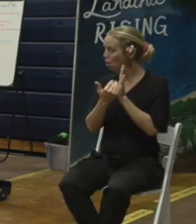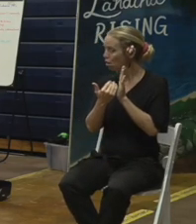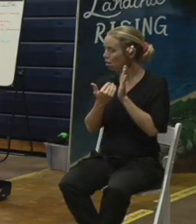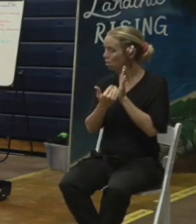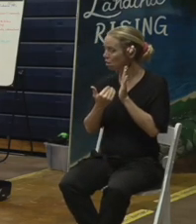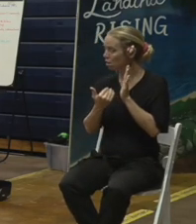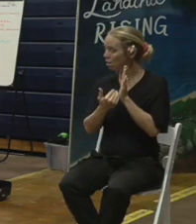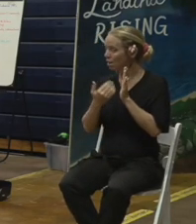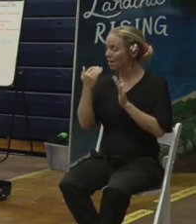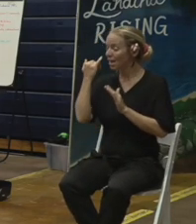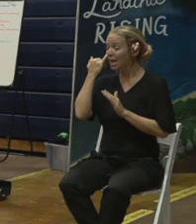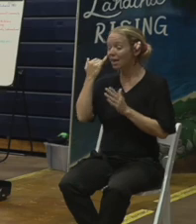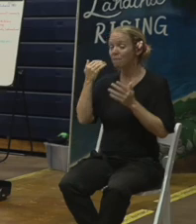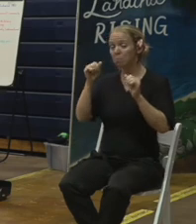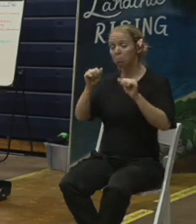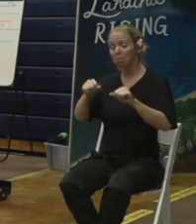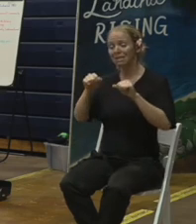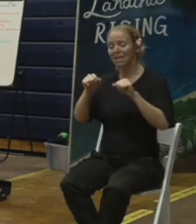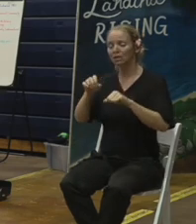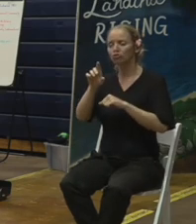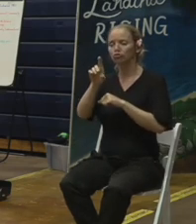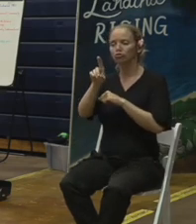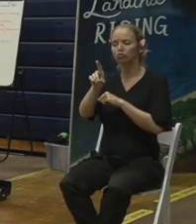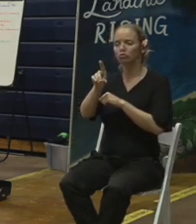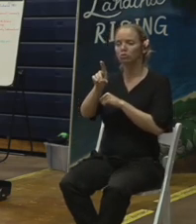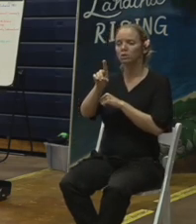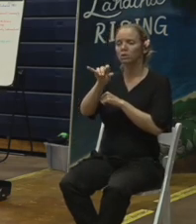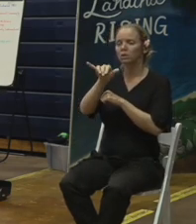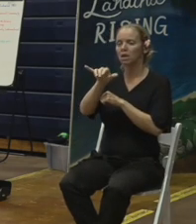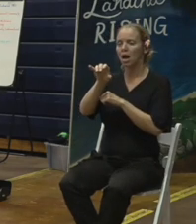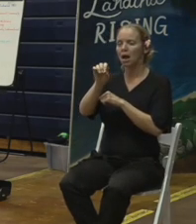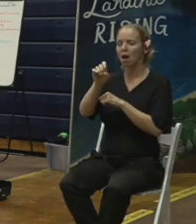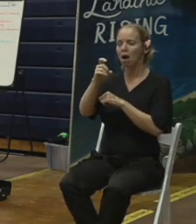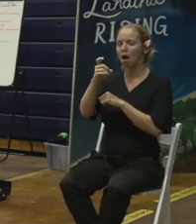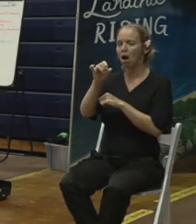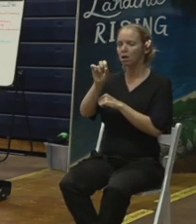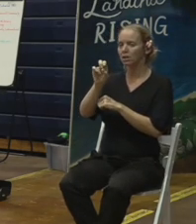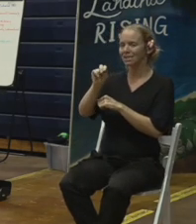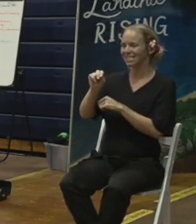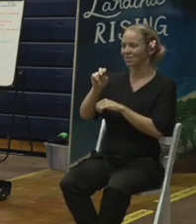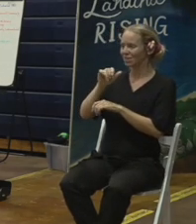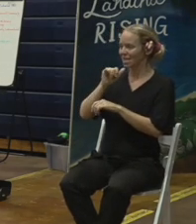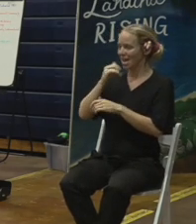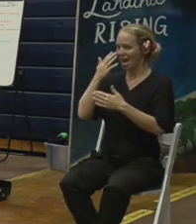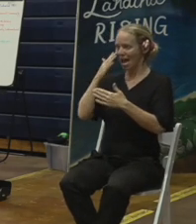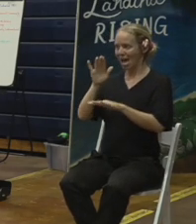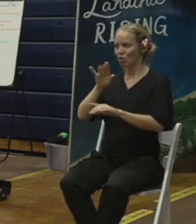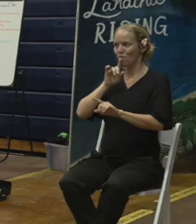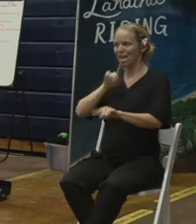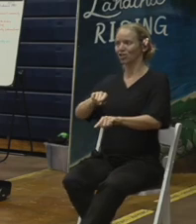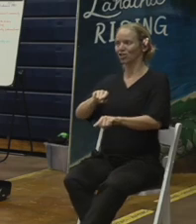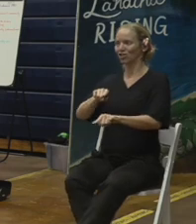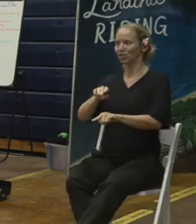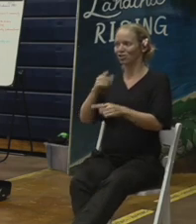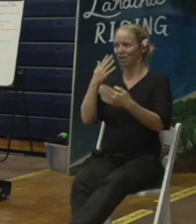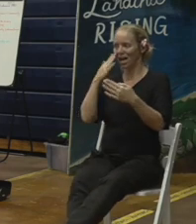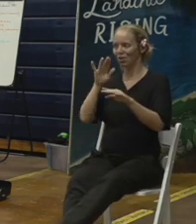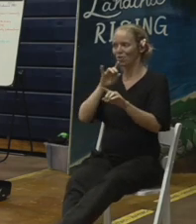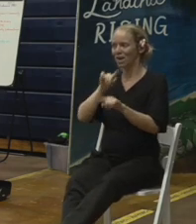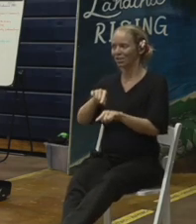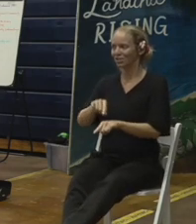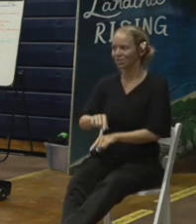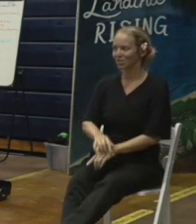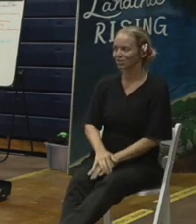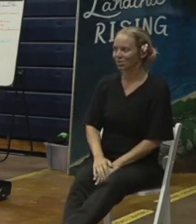potential for dioxin leaching so yeah I don't know the answer to the question at this time for a protocol